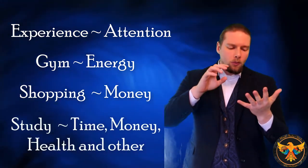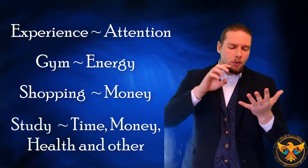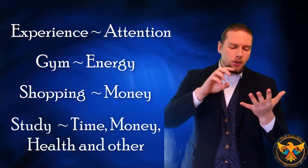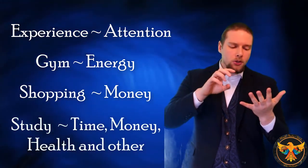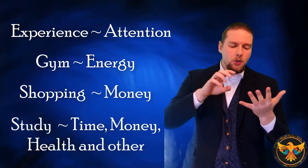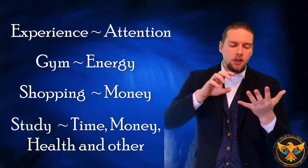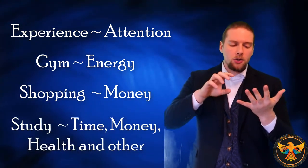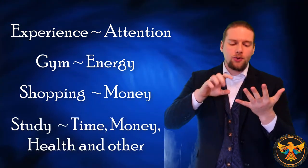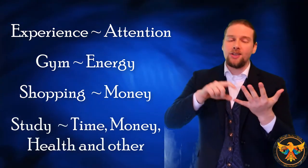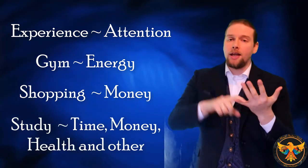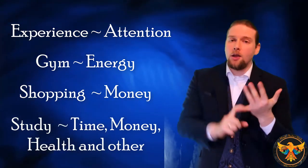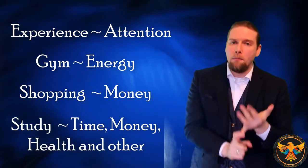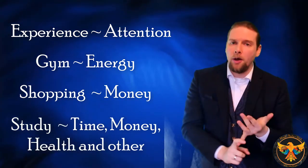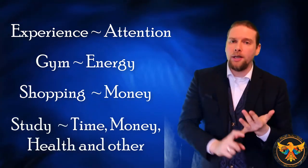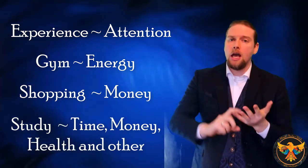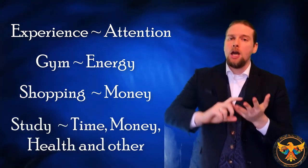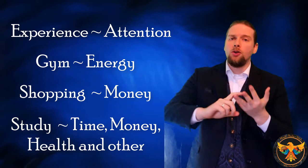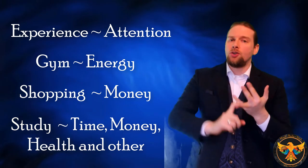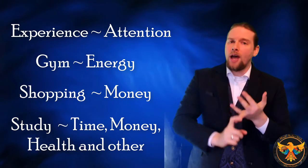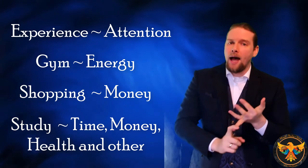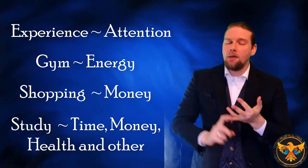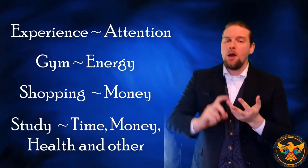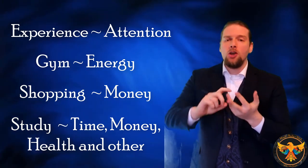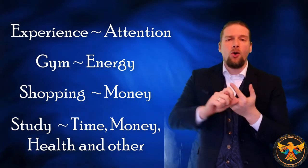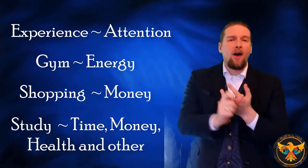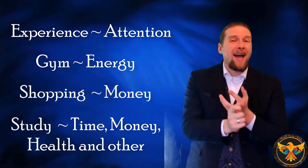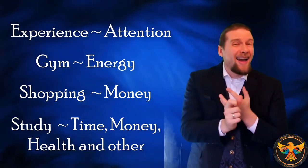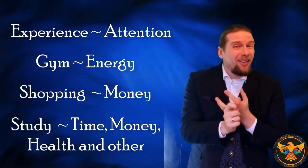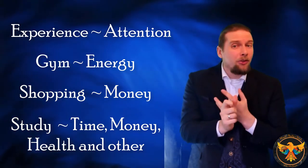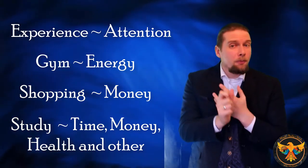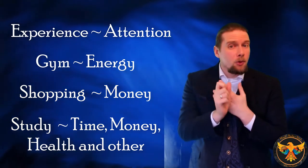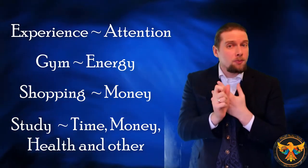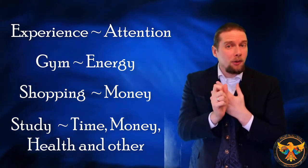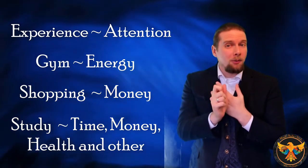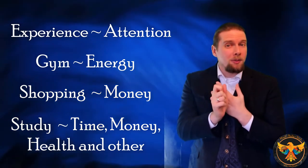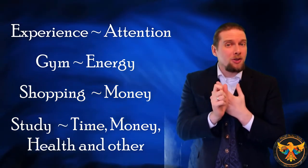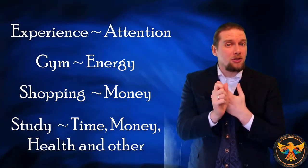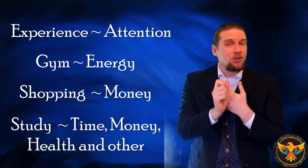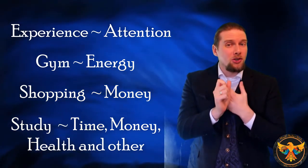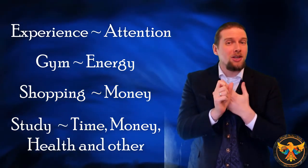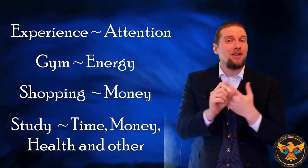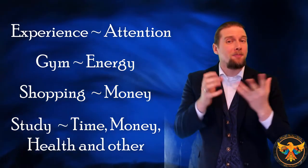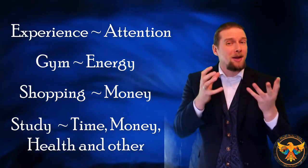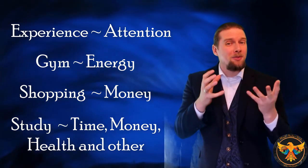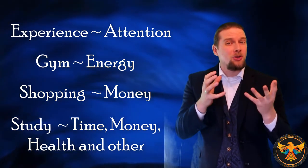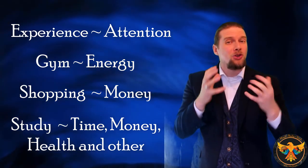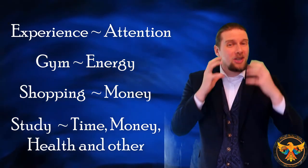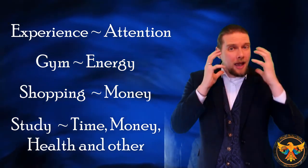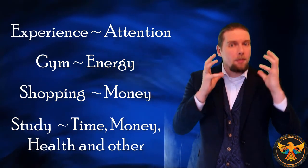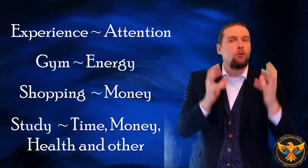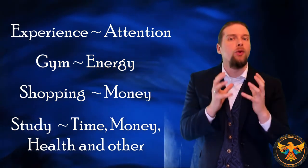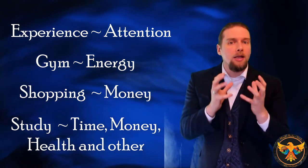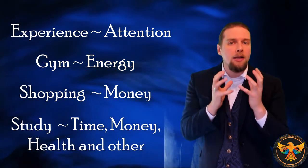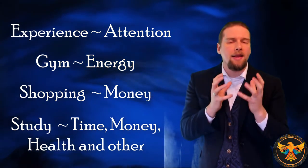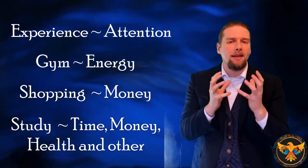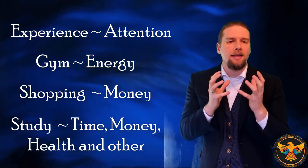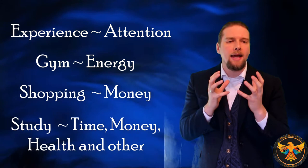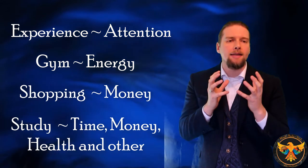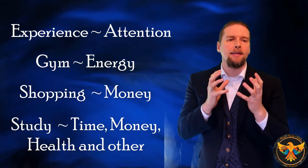because you're going to transact your money, your time, your health, most probably, because studying, depending on what you're studying, can be really mentally taxing.